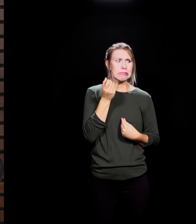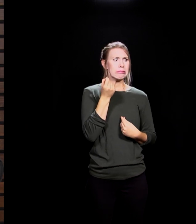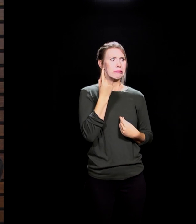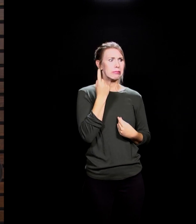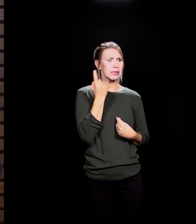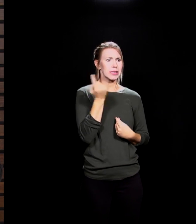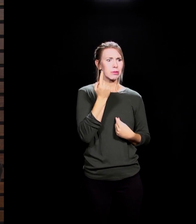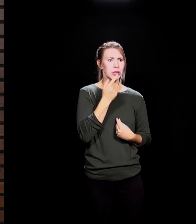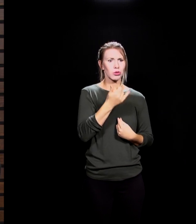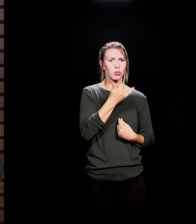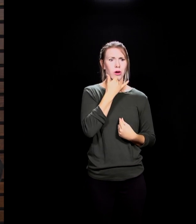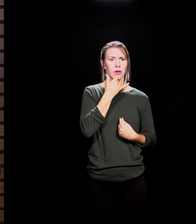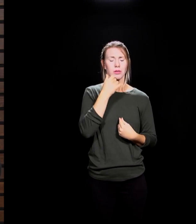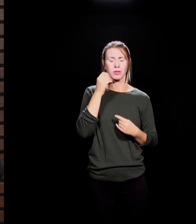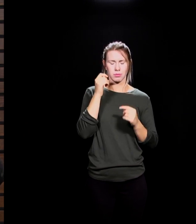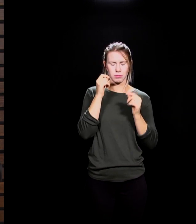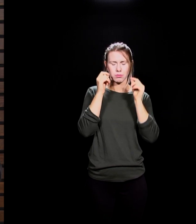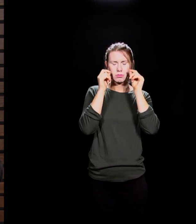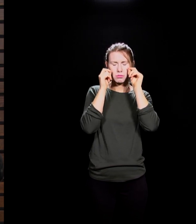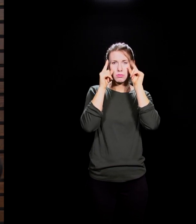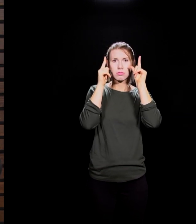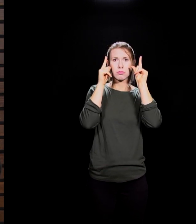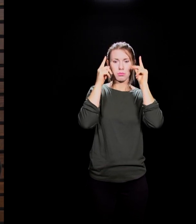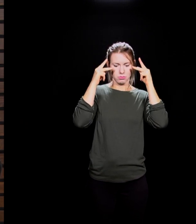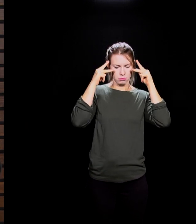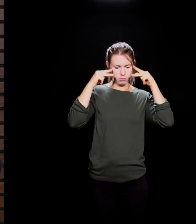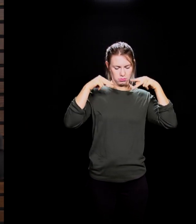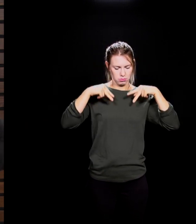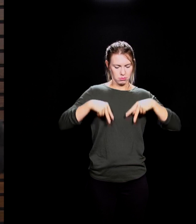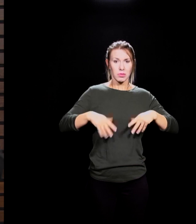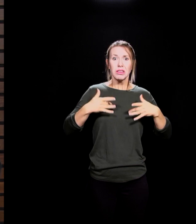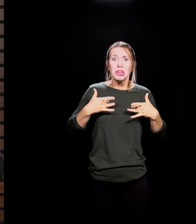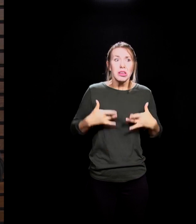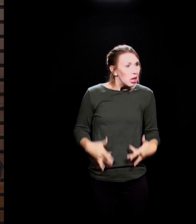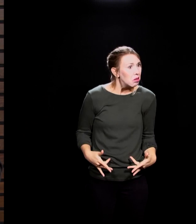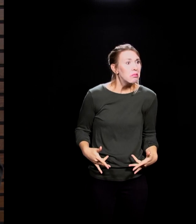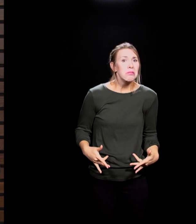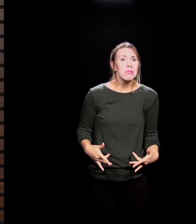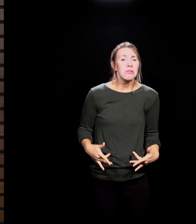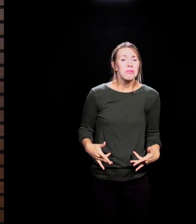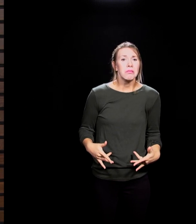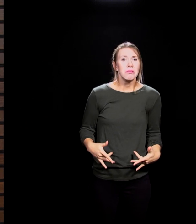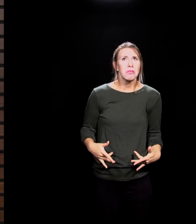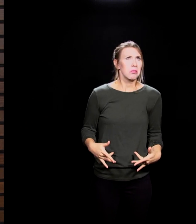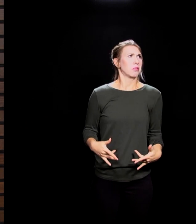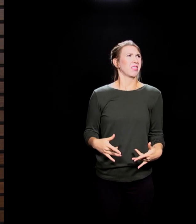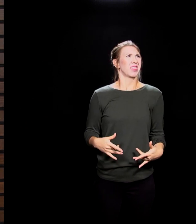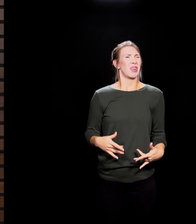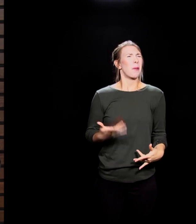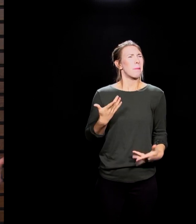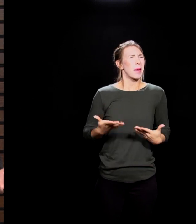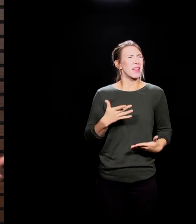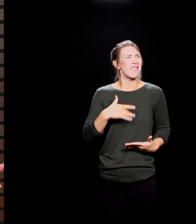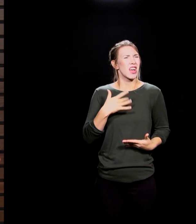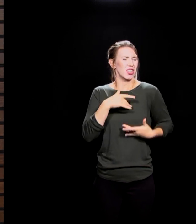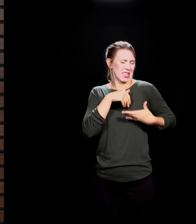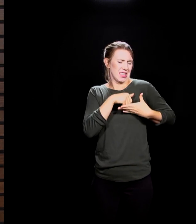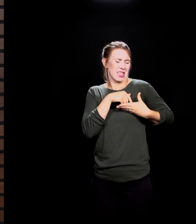their nakedness, something they had been unaware of, I can't help but think that in their spirit, they realize something was off as well. Why else would they hide from